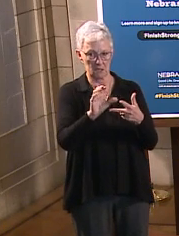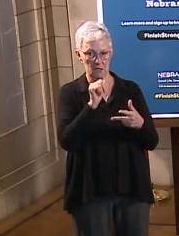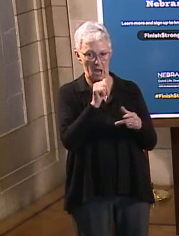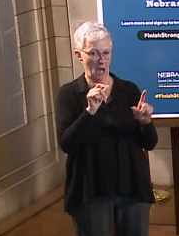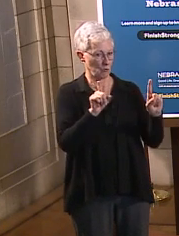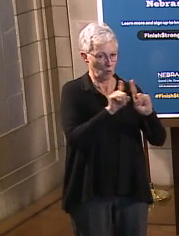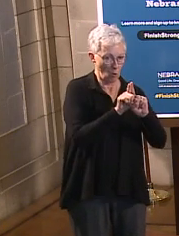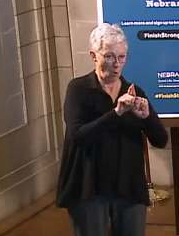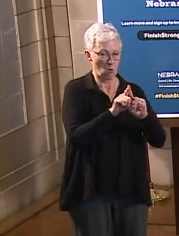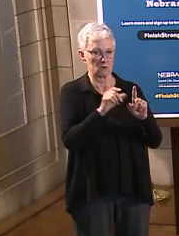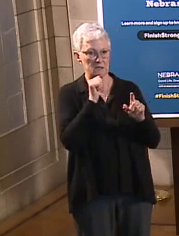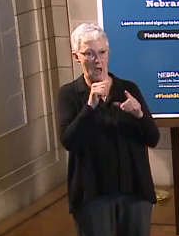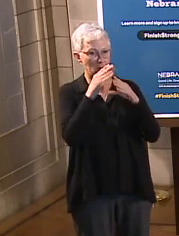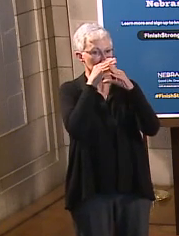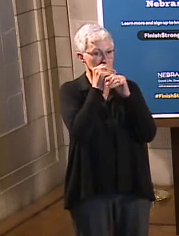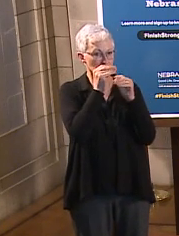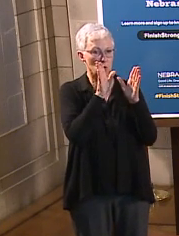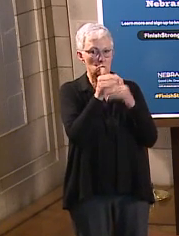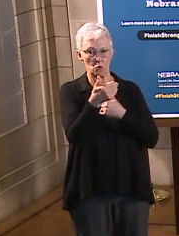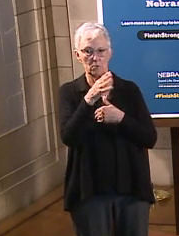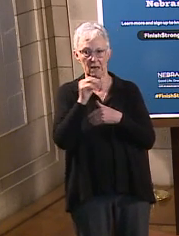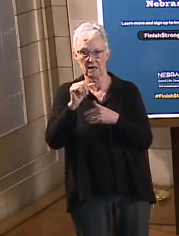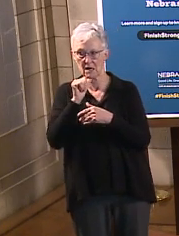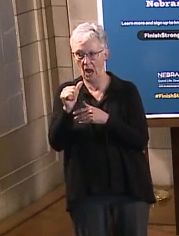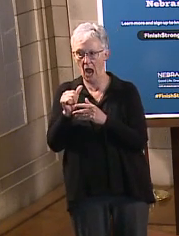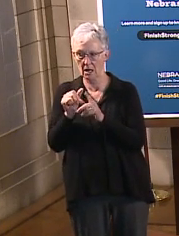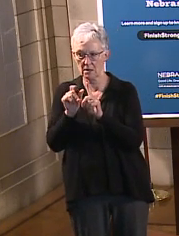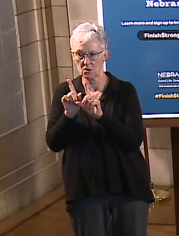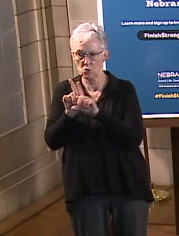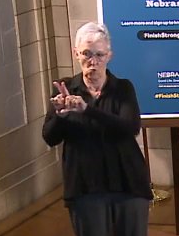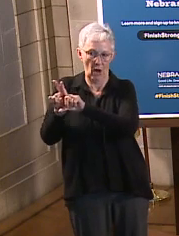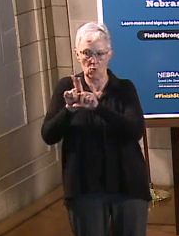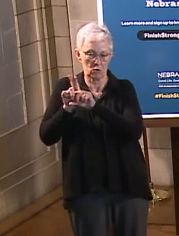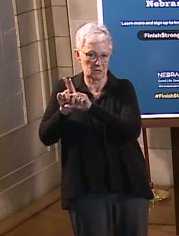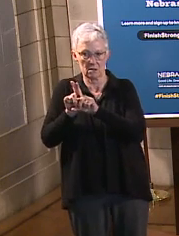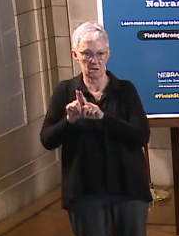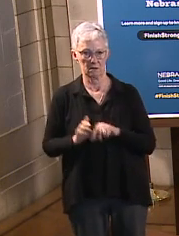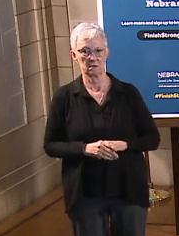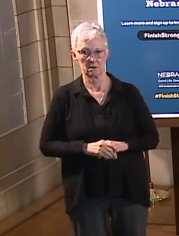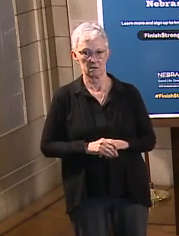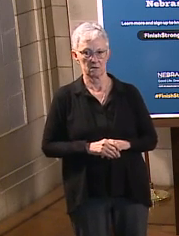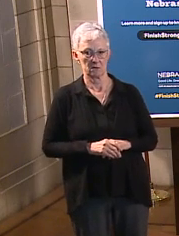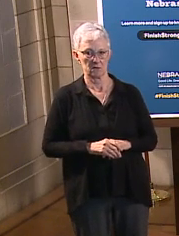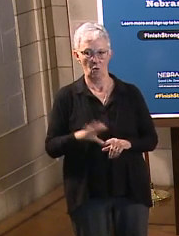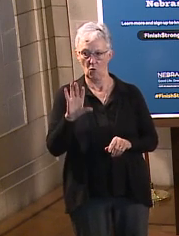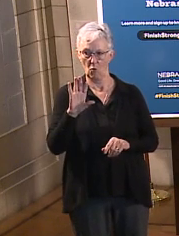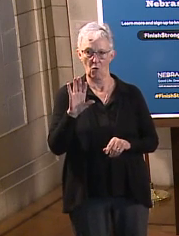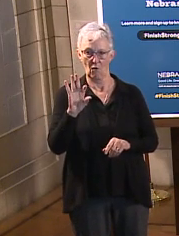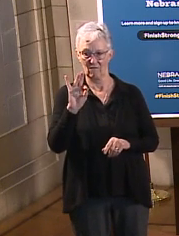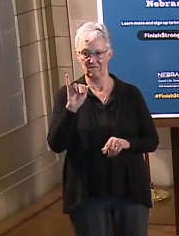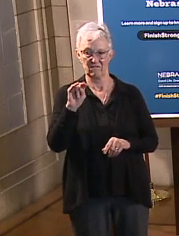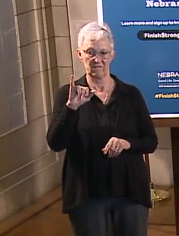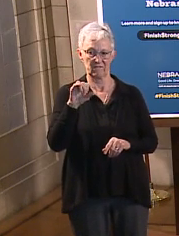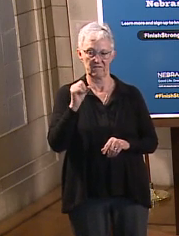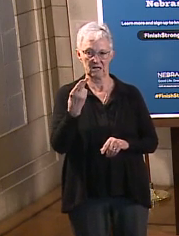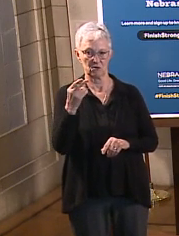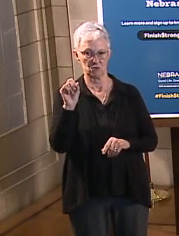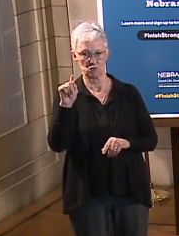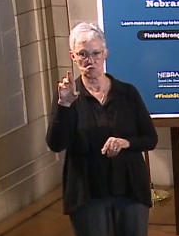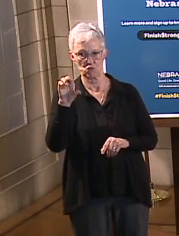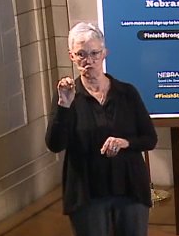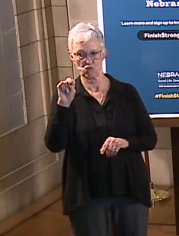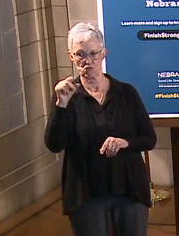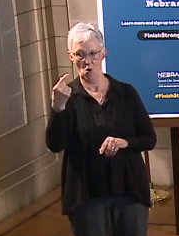keep people out of the hospital while we get people vaccinated. And again, please, let's finish strong Nebraska. Get signed up to get those vaccines. You can go to